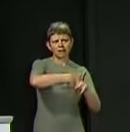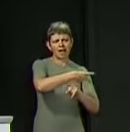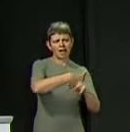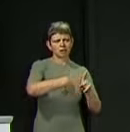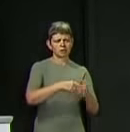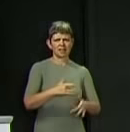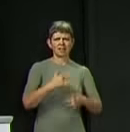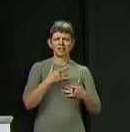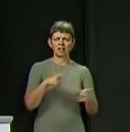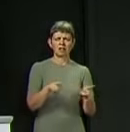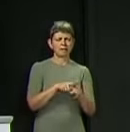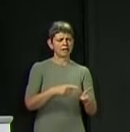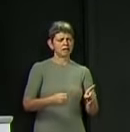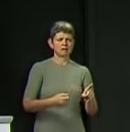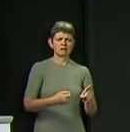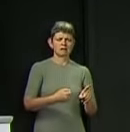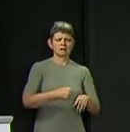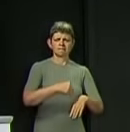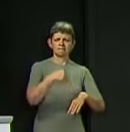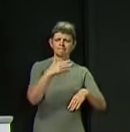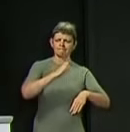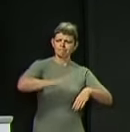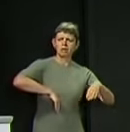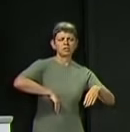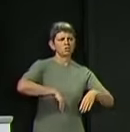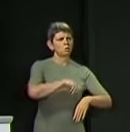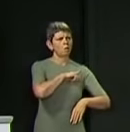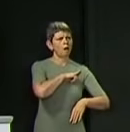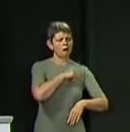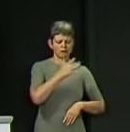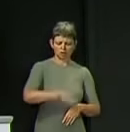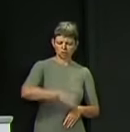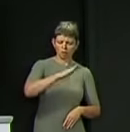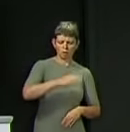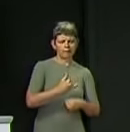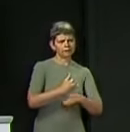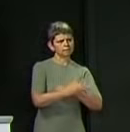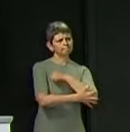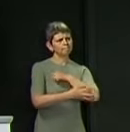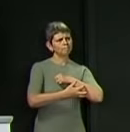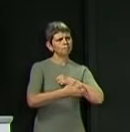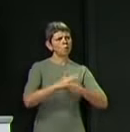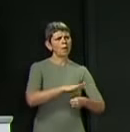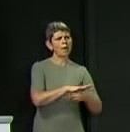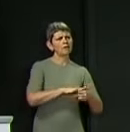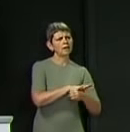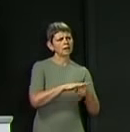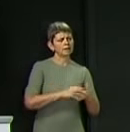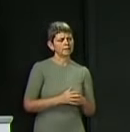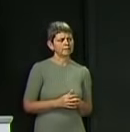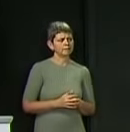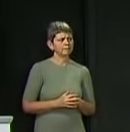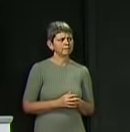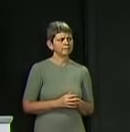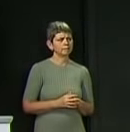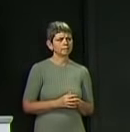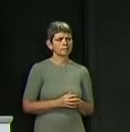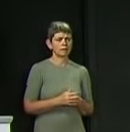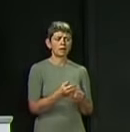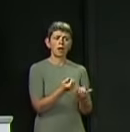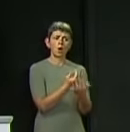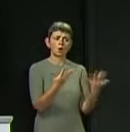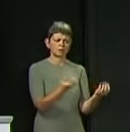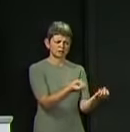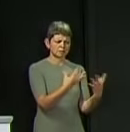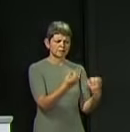being punished for growing up in a poor area or being at a disadvantaged school. Many of them told me that they just feel like the government isn't